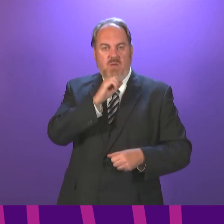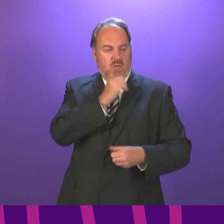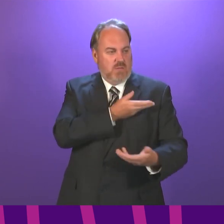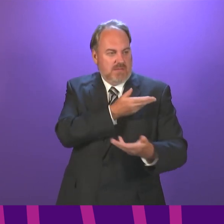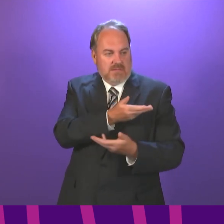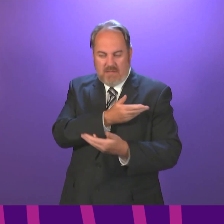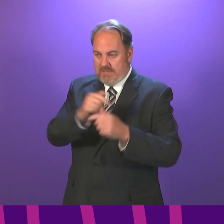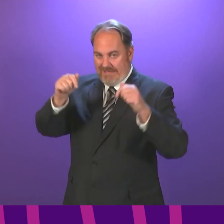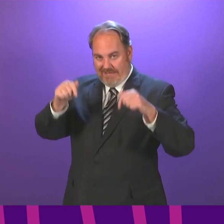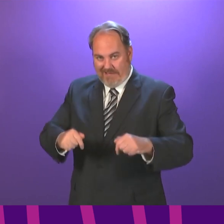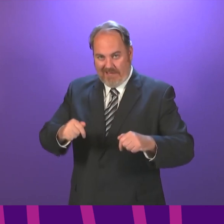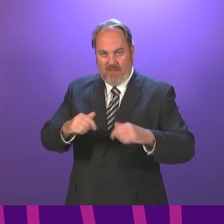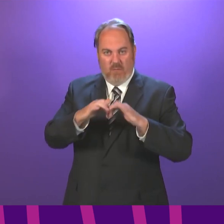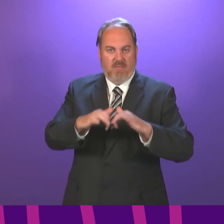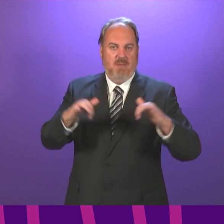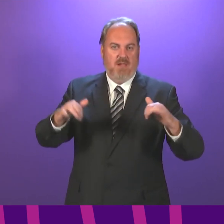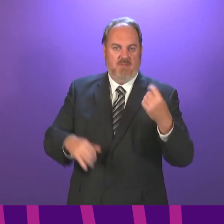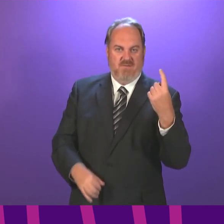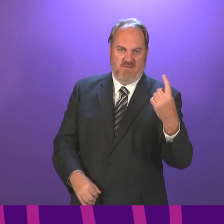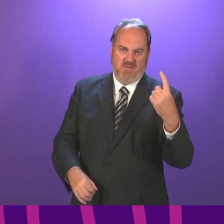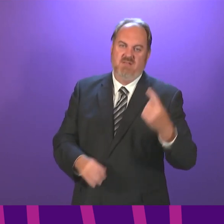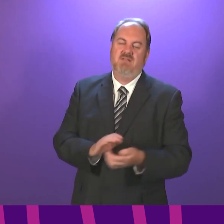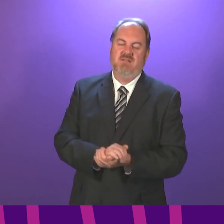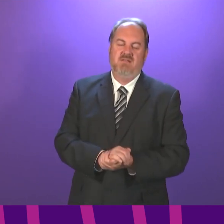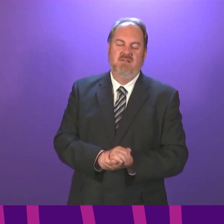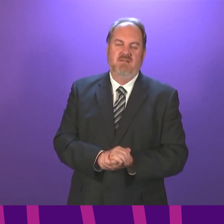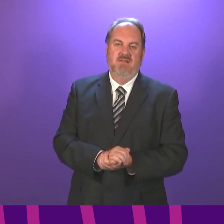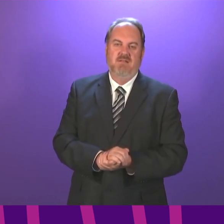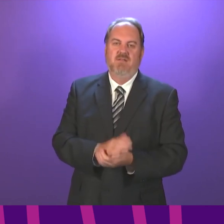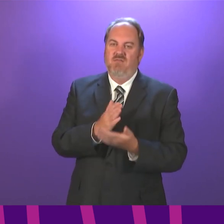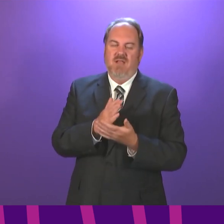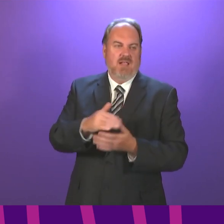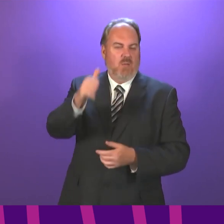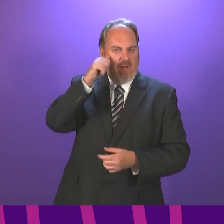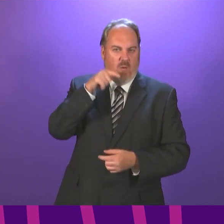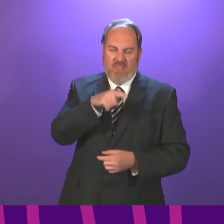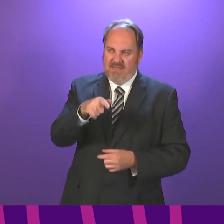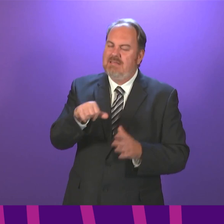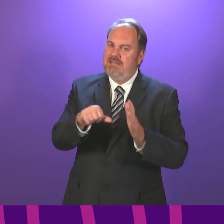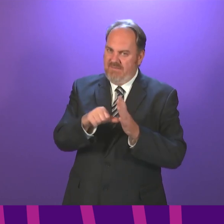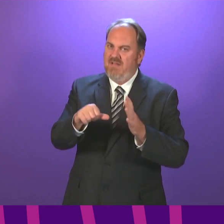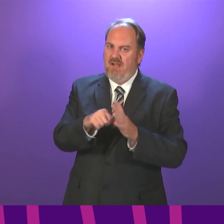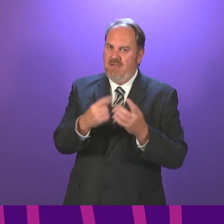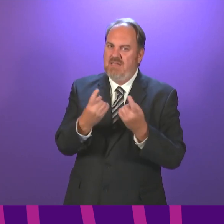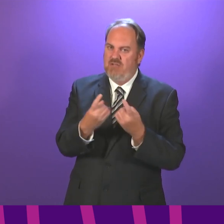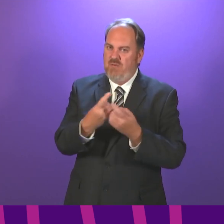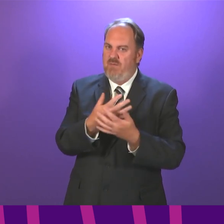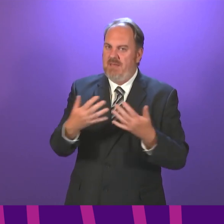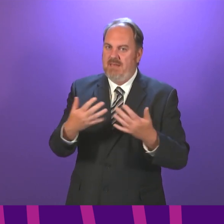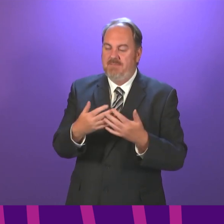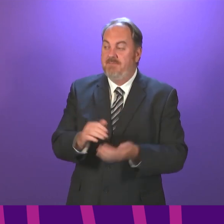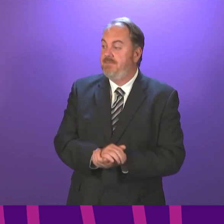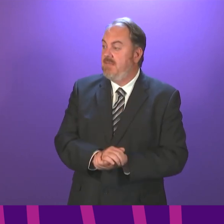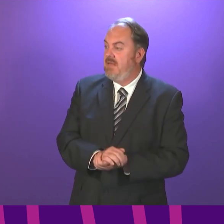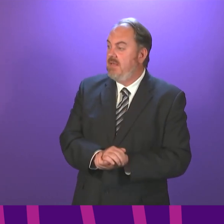the proper discussion and consideration that I think is appropriate, given the sensitivities around this issue. I call